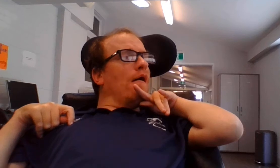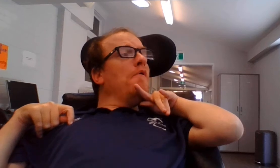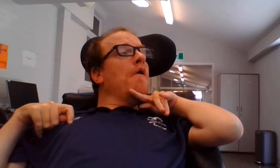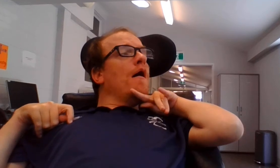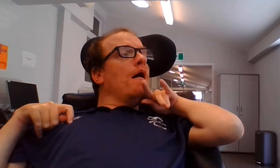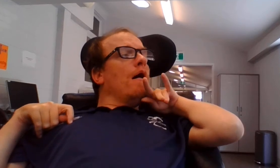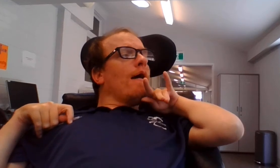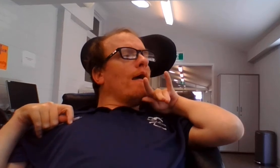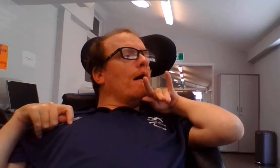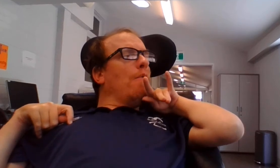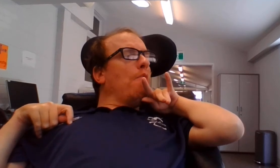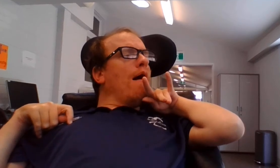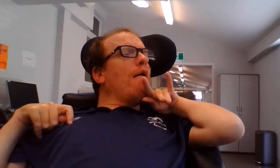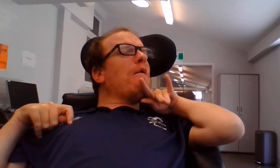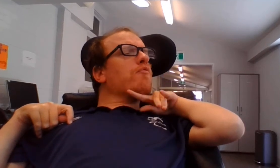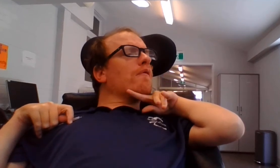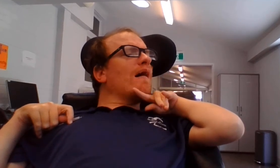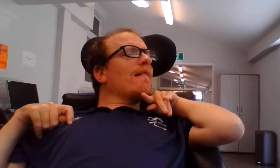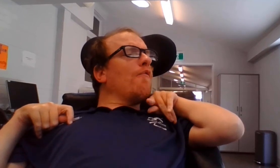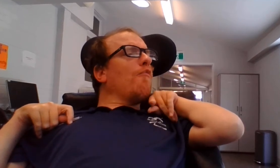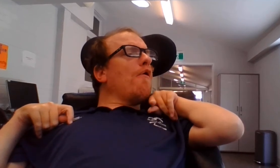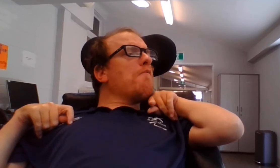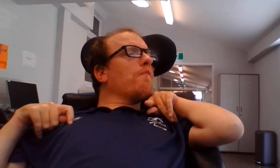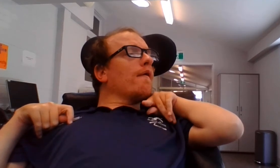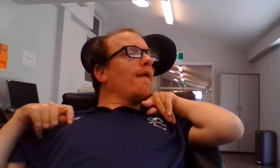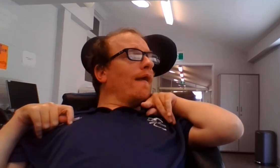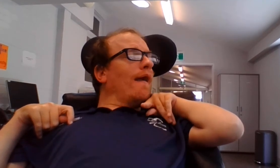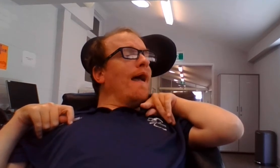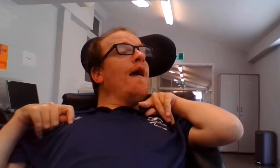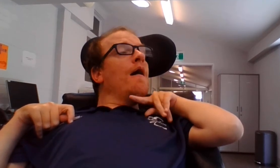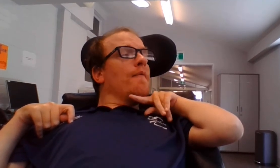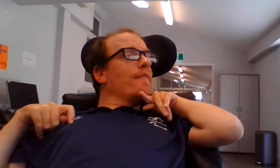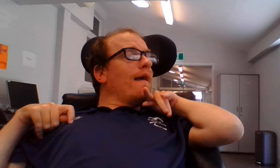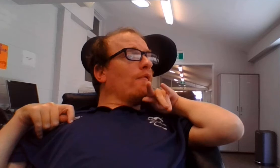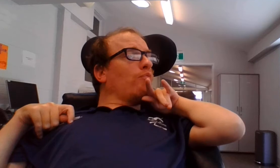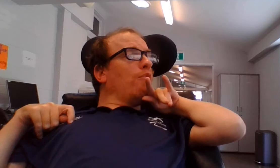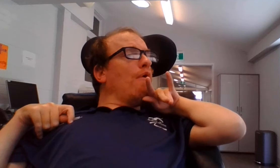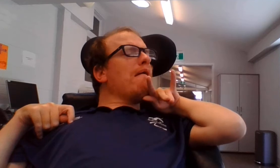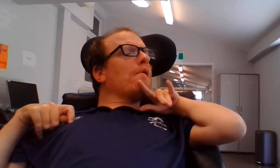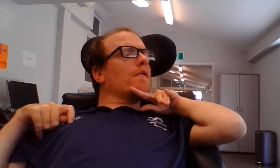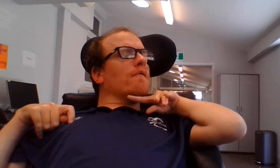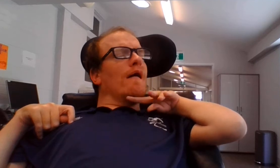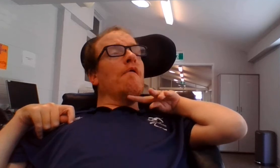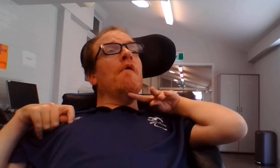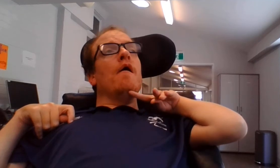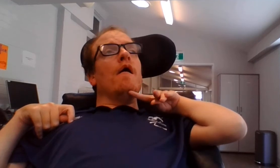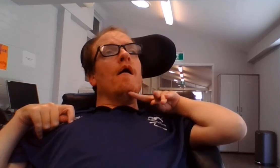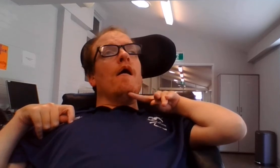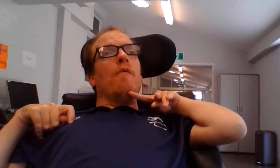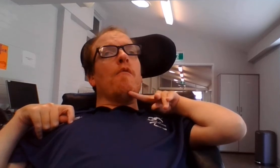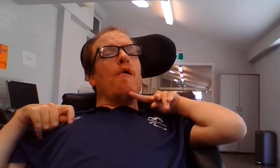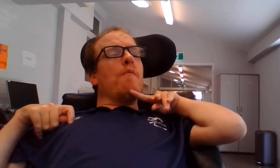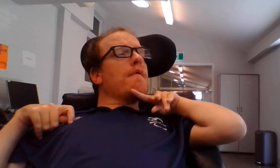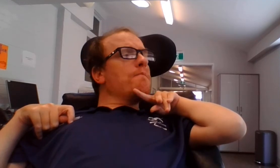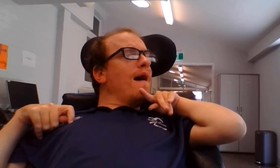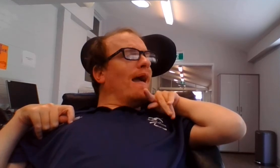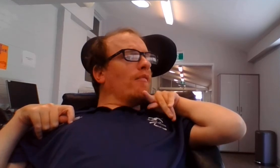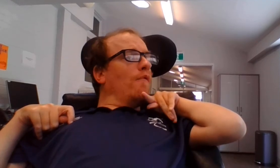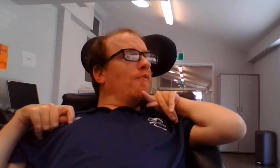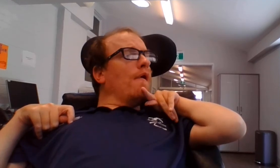So, my off-sider won't be here next week, so we'll be back the